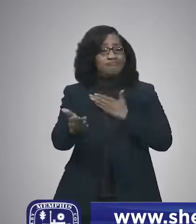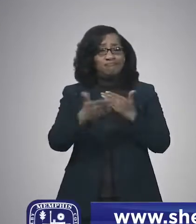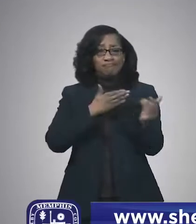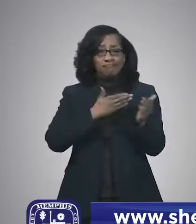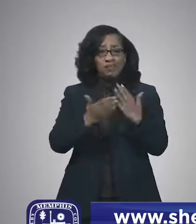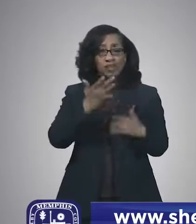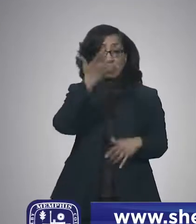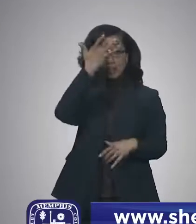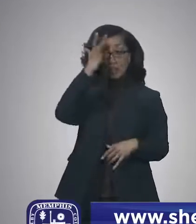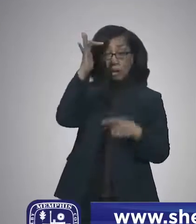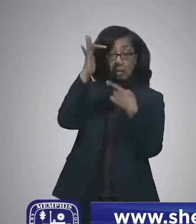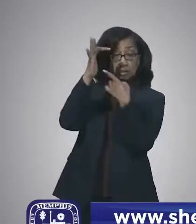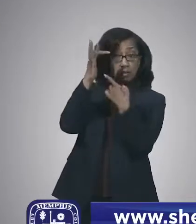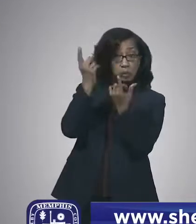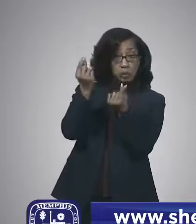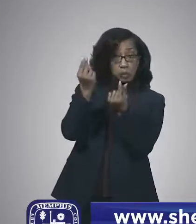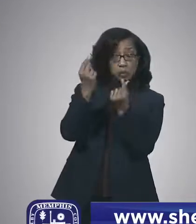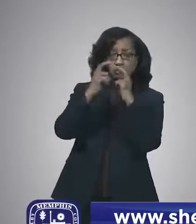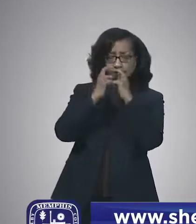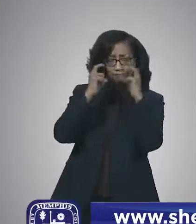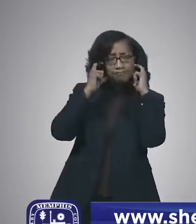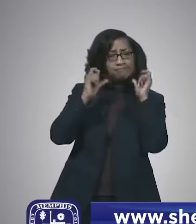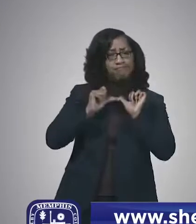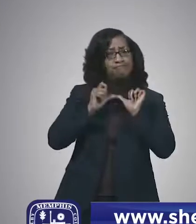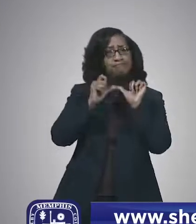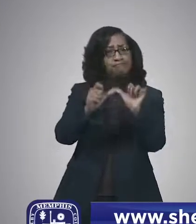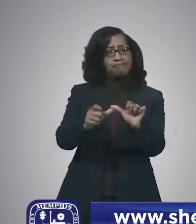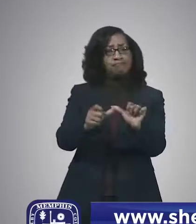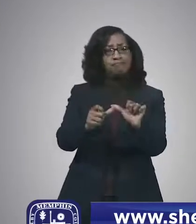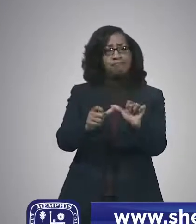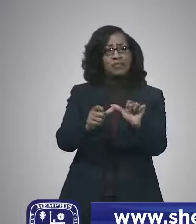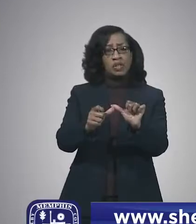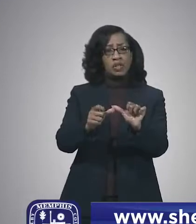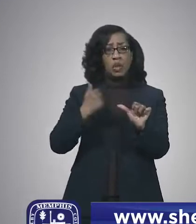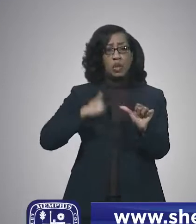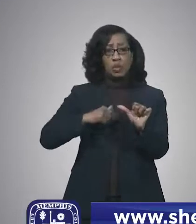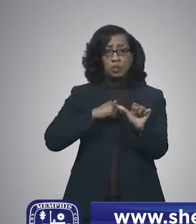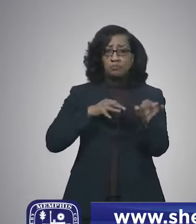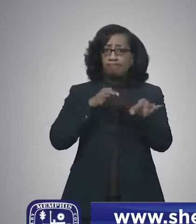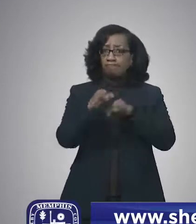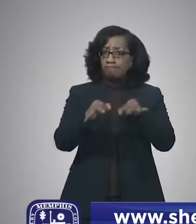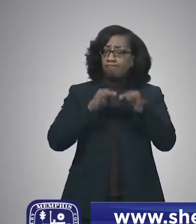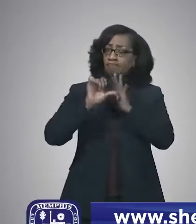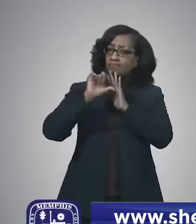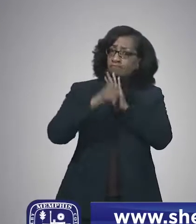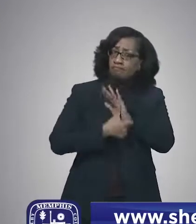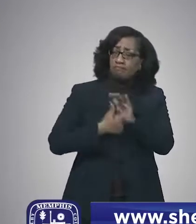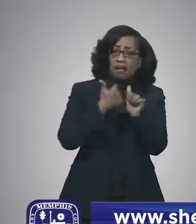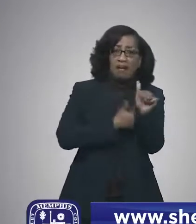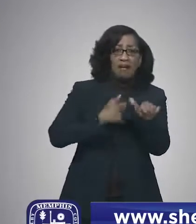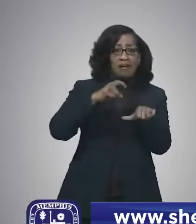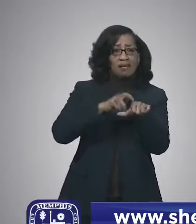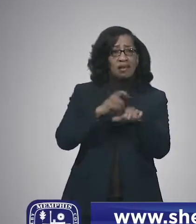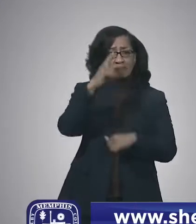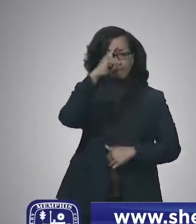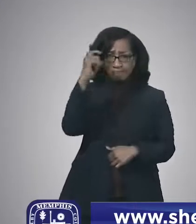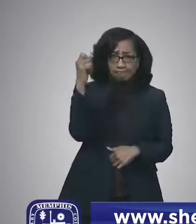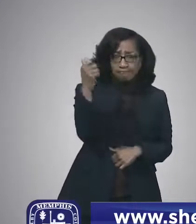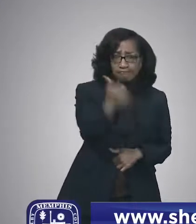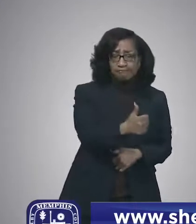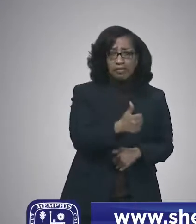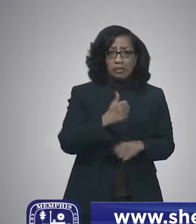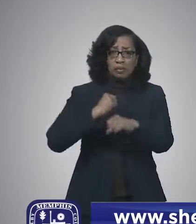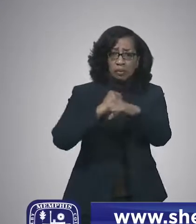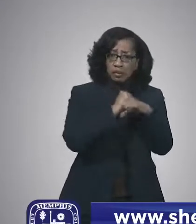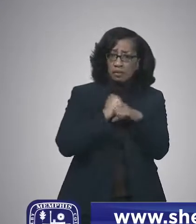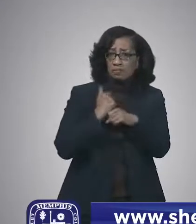the Joint COVID Task Force has continued to hammer home every single time, that people should be doing everything they can to